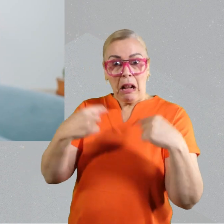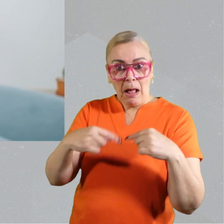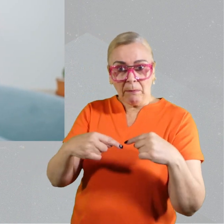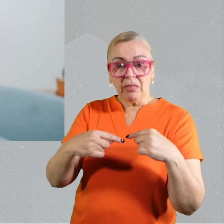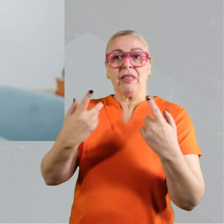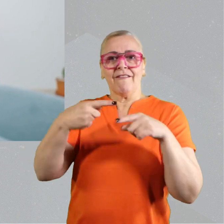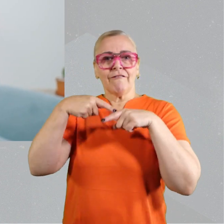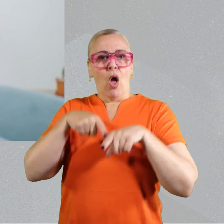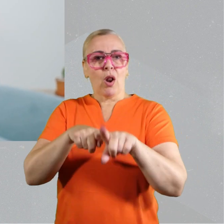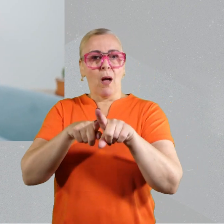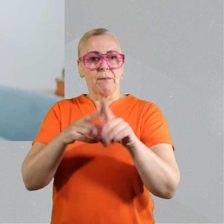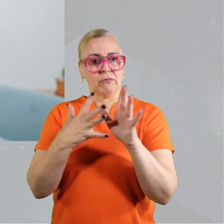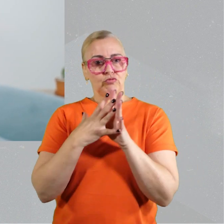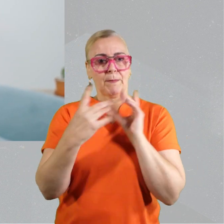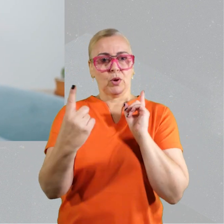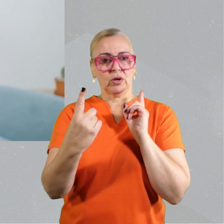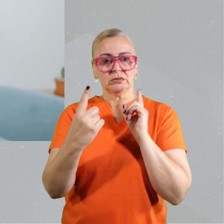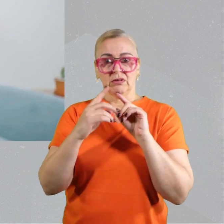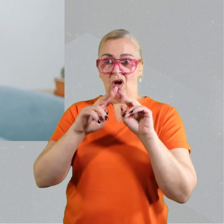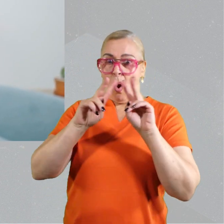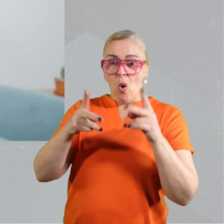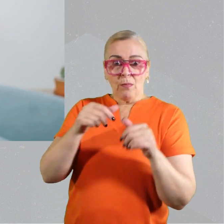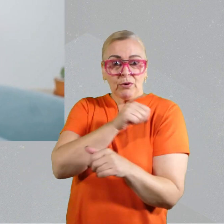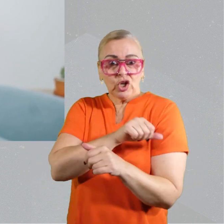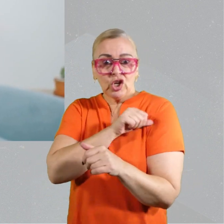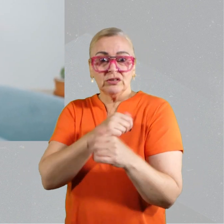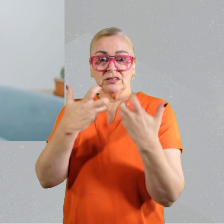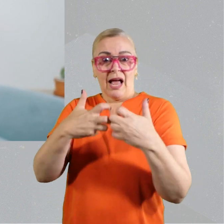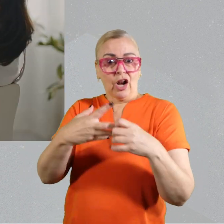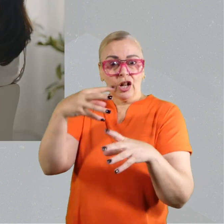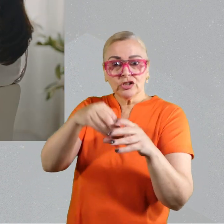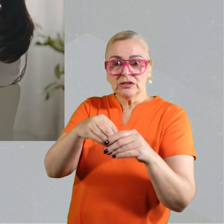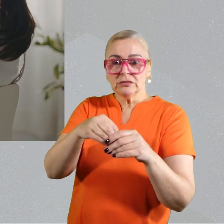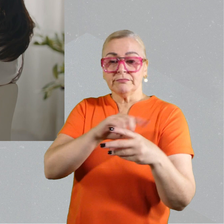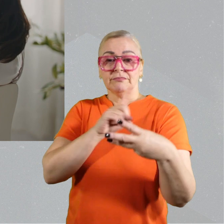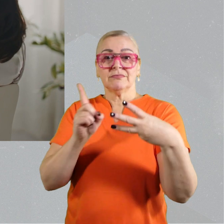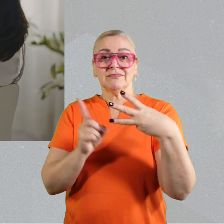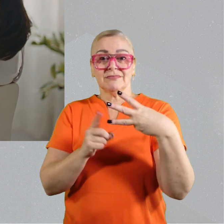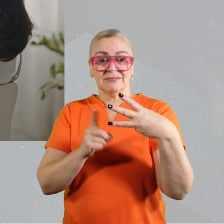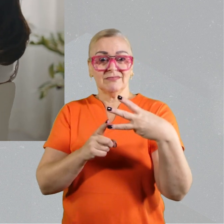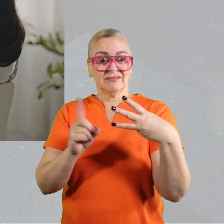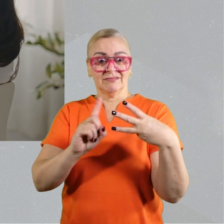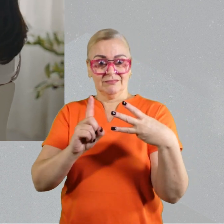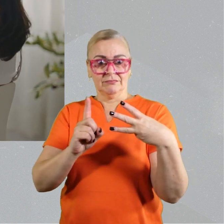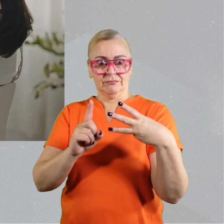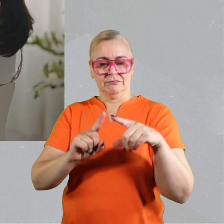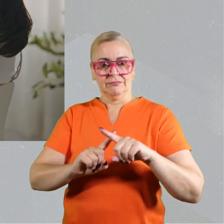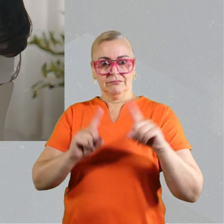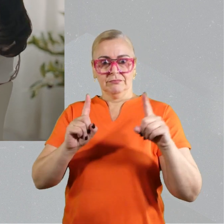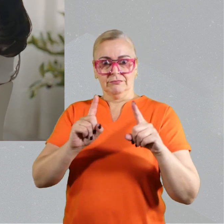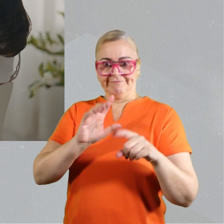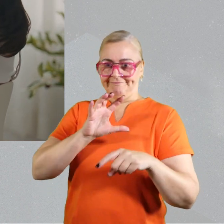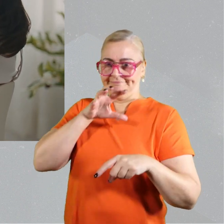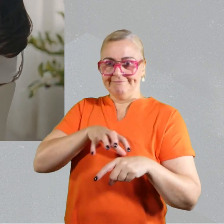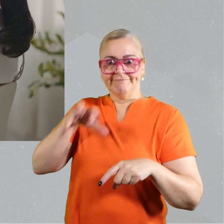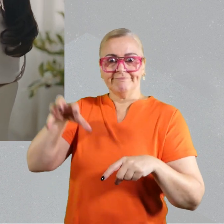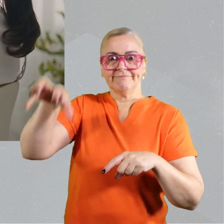site for their eligibility, but then they're followed up remotely, where home nurse and also technology play a part.